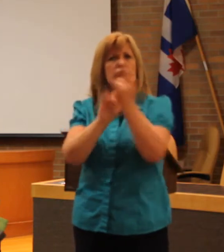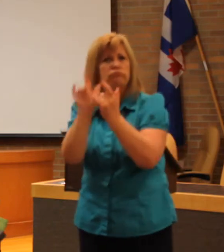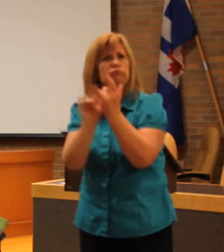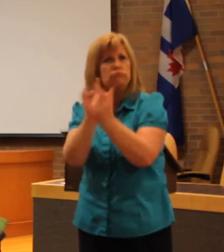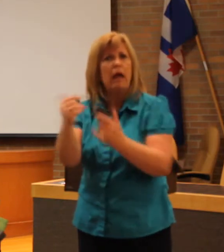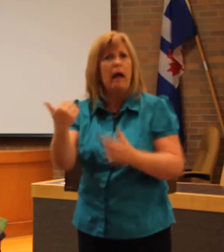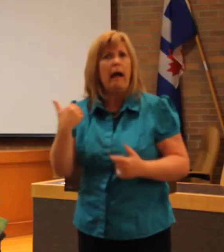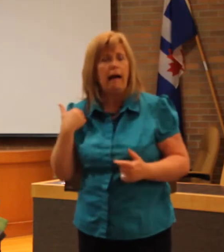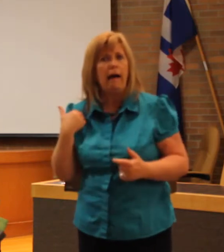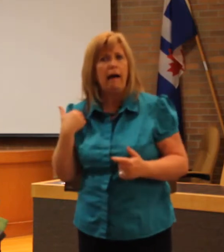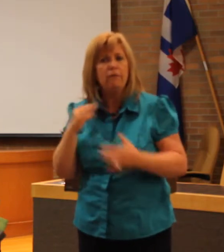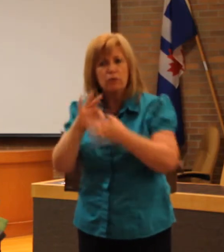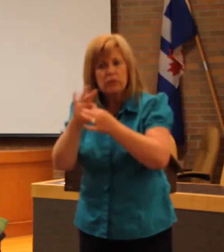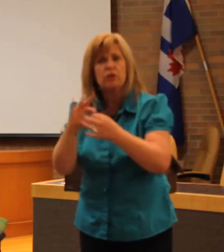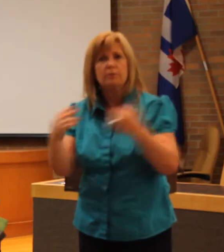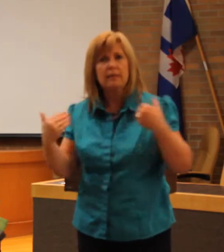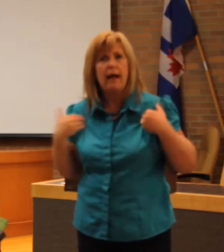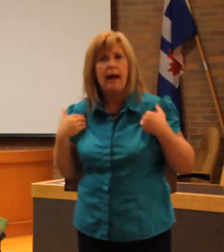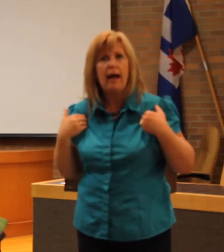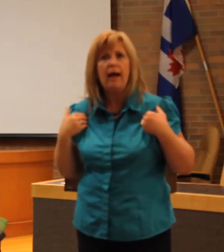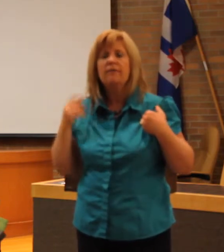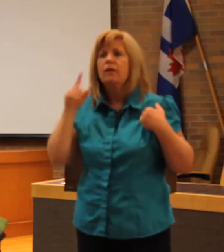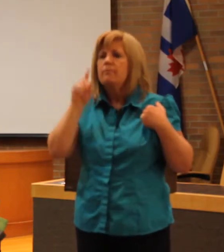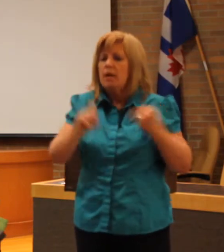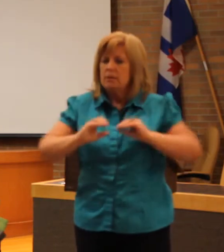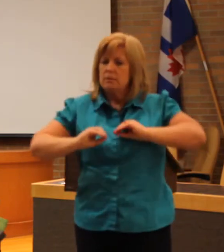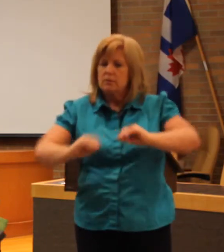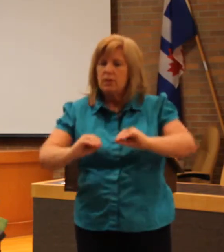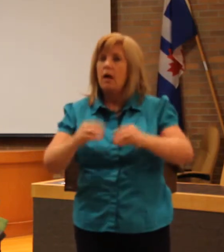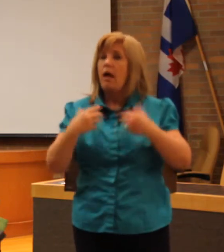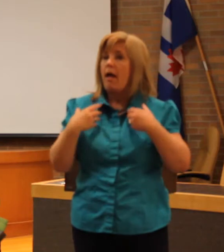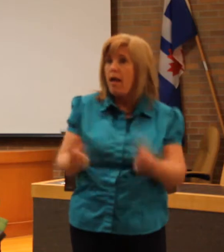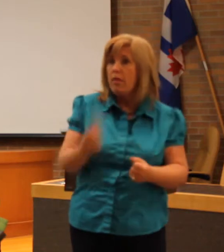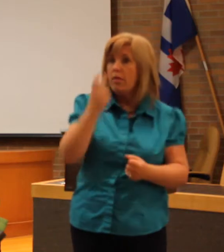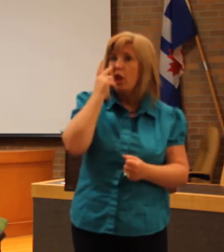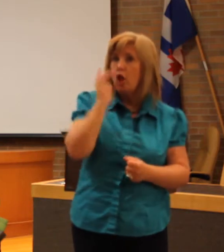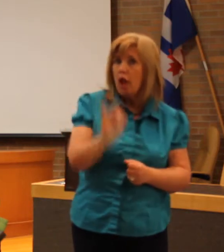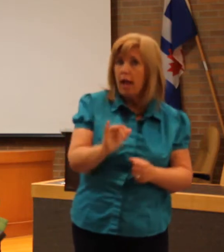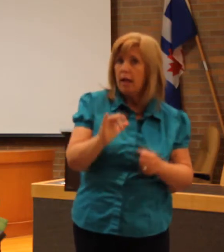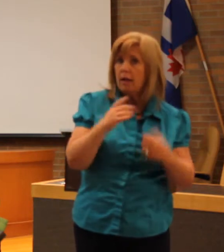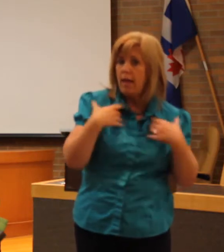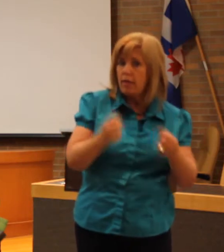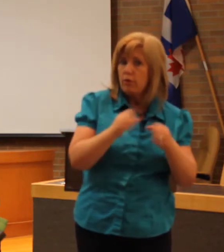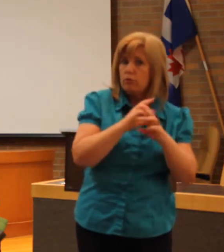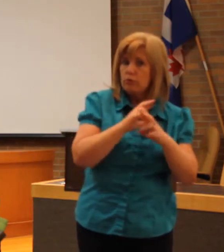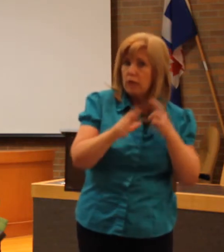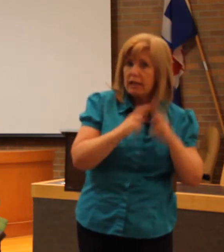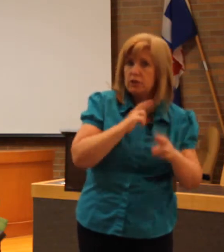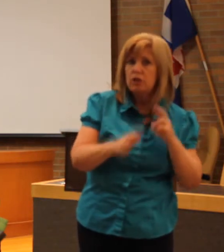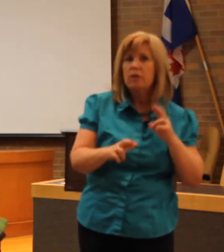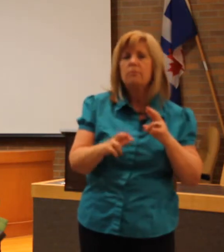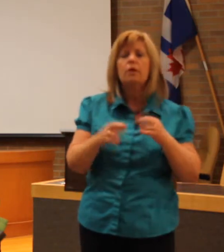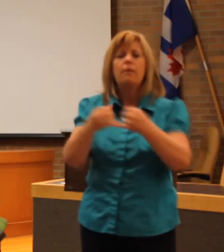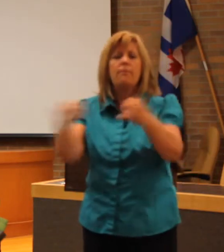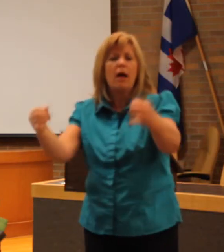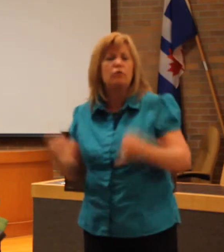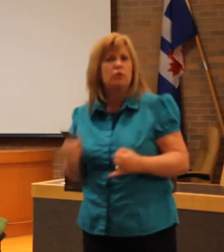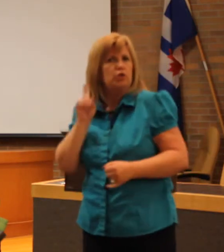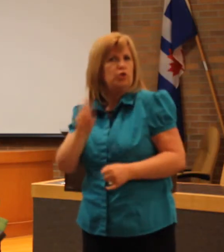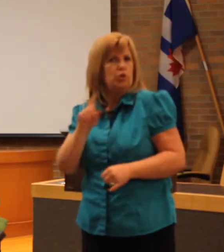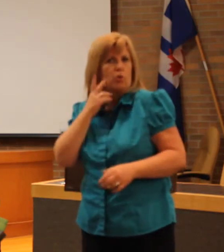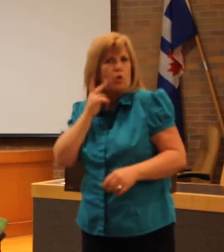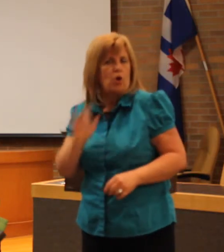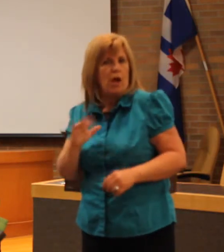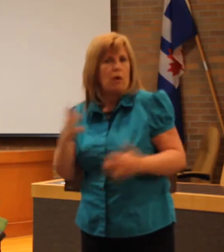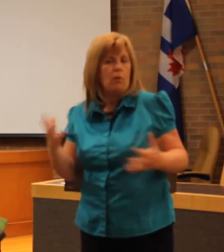that dialogue about what is a healthy relationship and what are the boundaries. And people who are at risk, who are especially